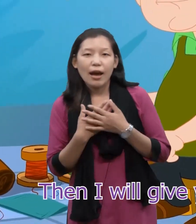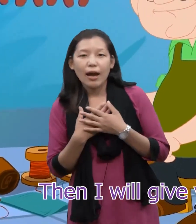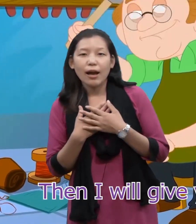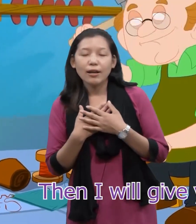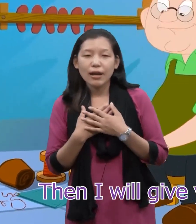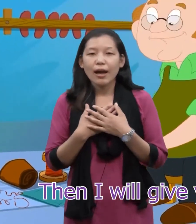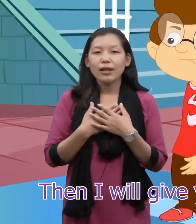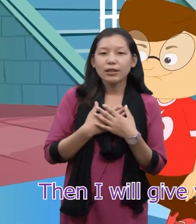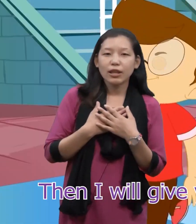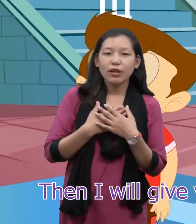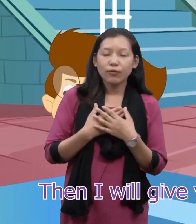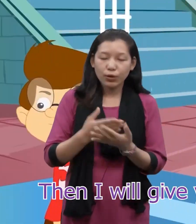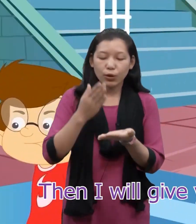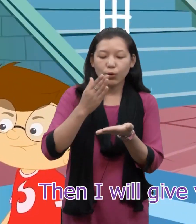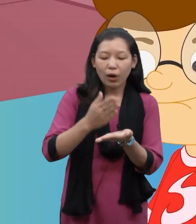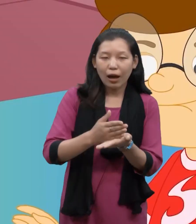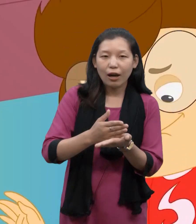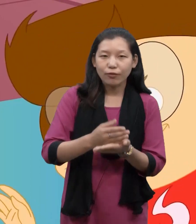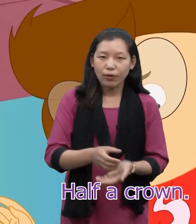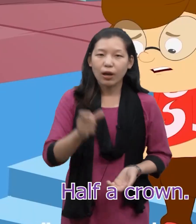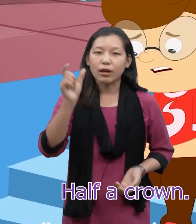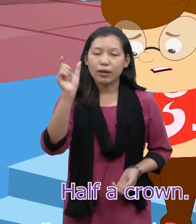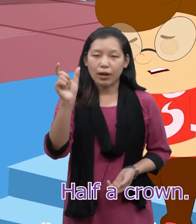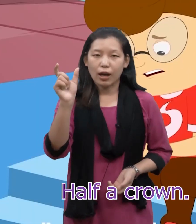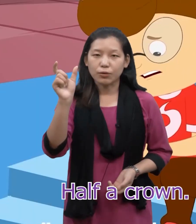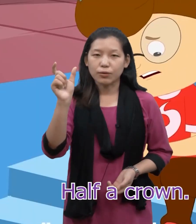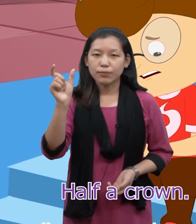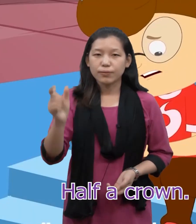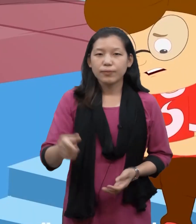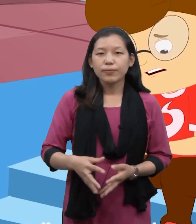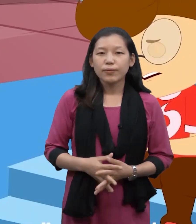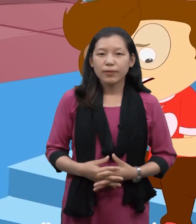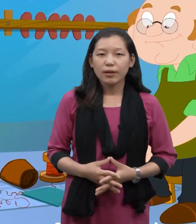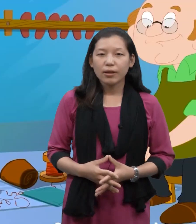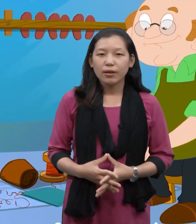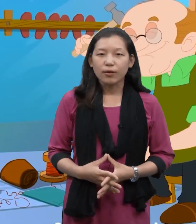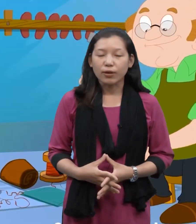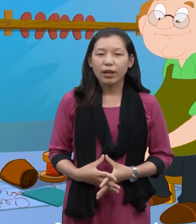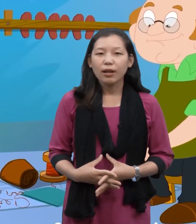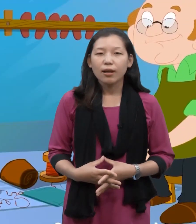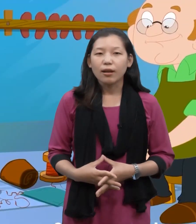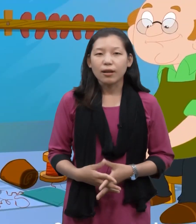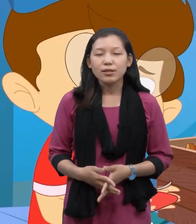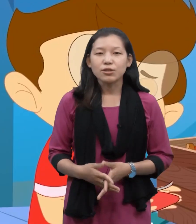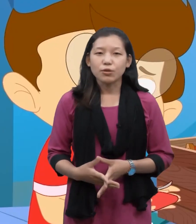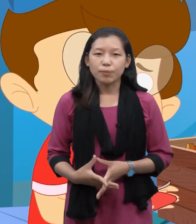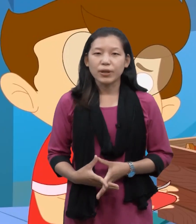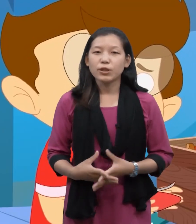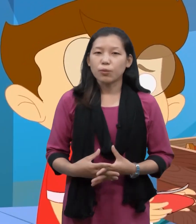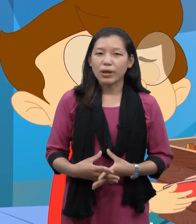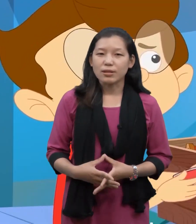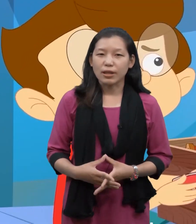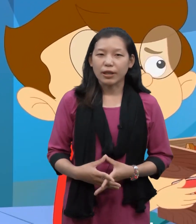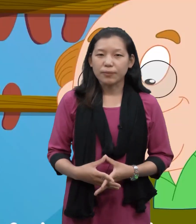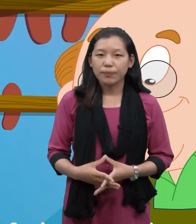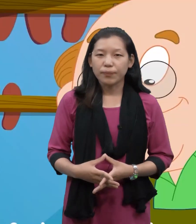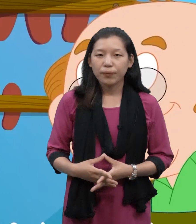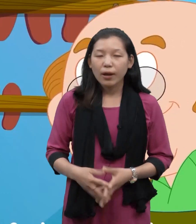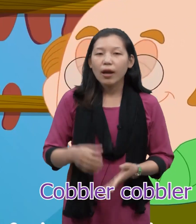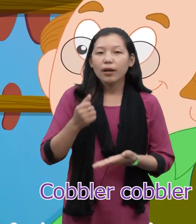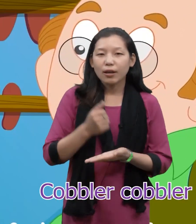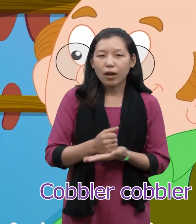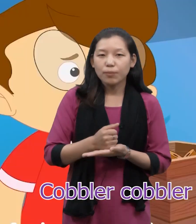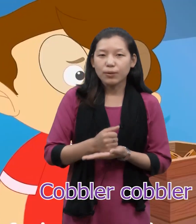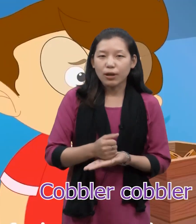and I'll give you half a crown. Okay, let's repeat once again.